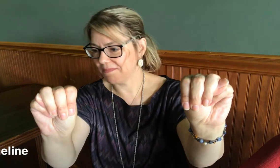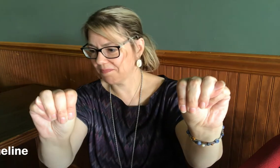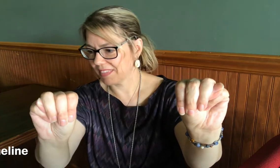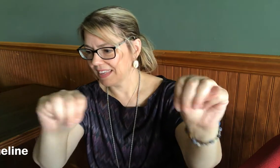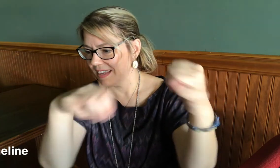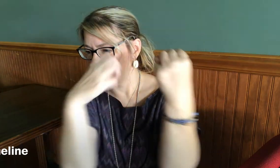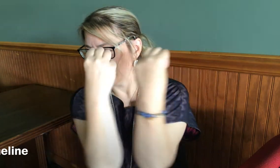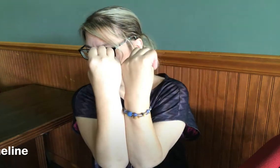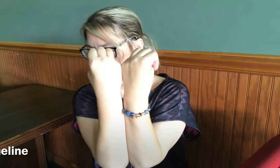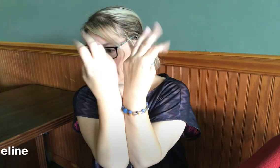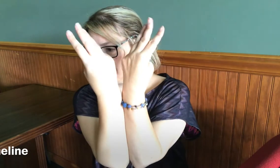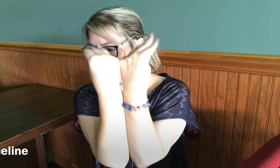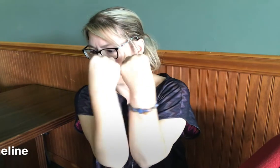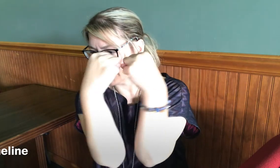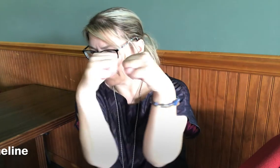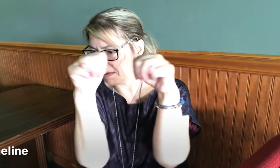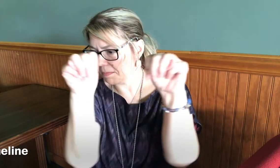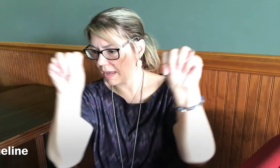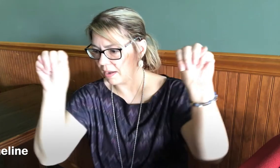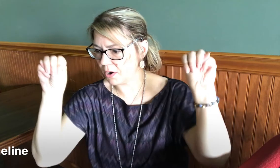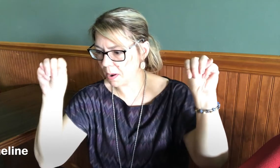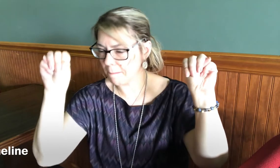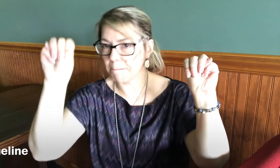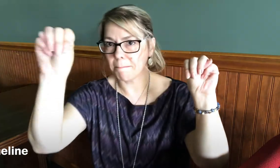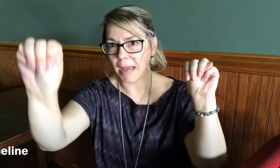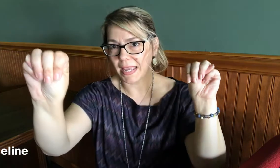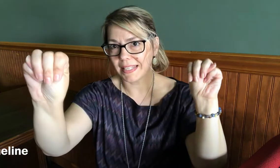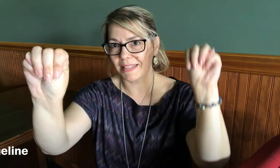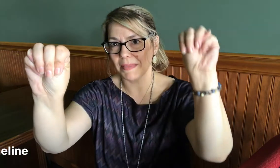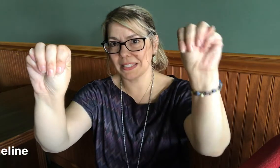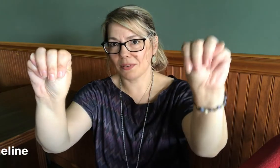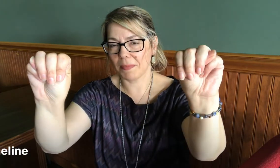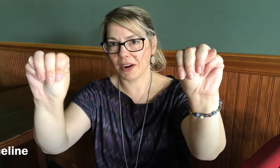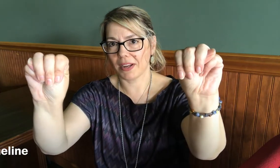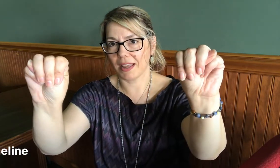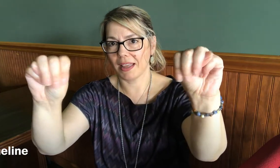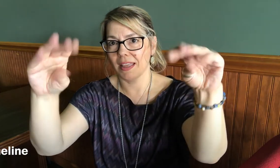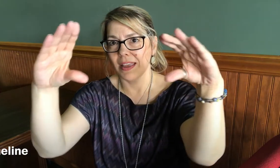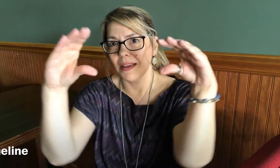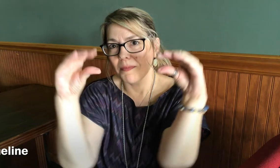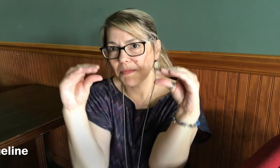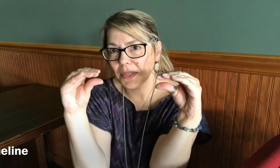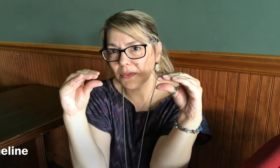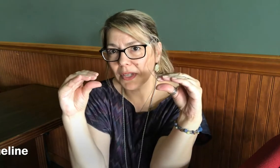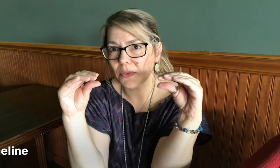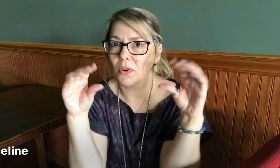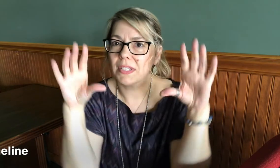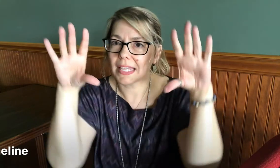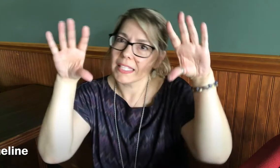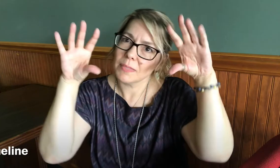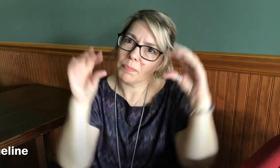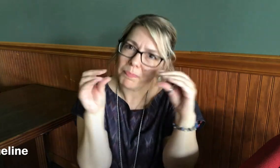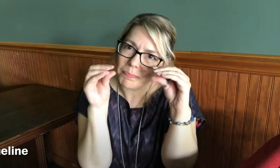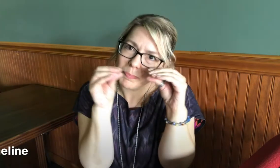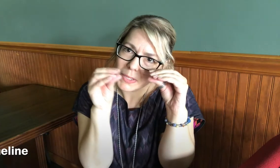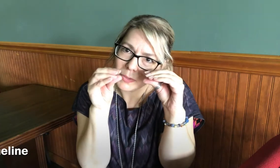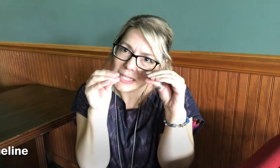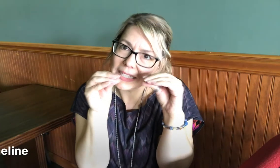India's Marian Empire Mayans of Mesoamerica Punic Wars like it's puny